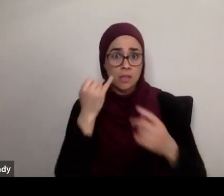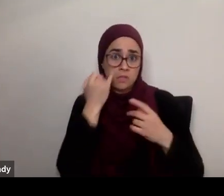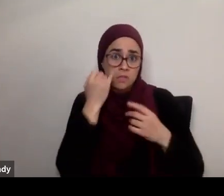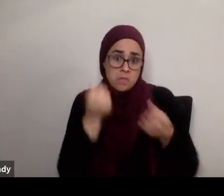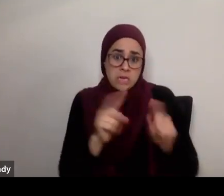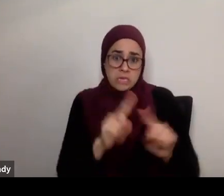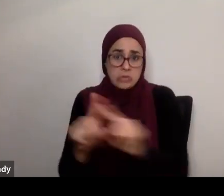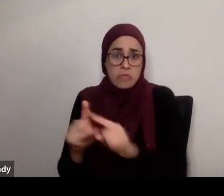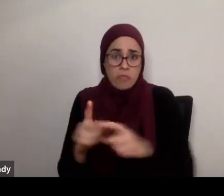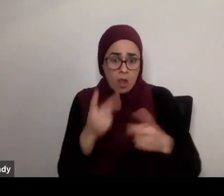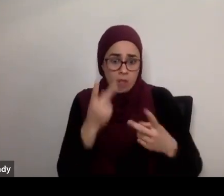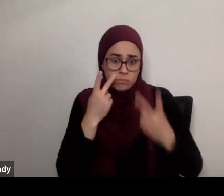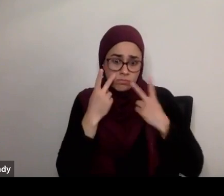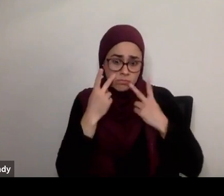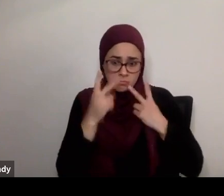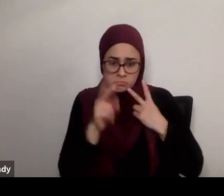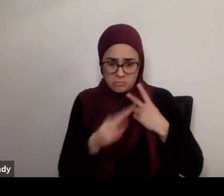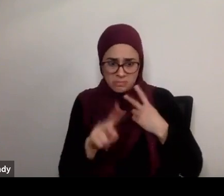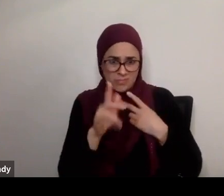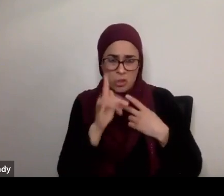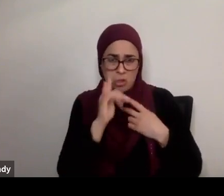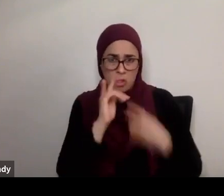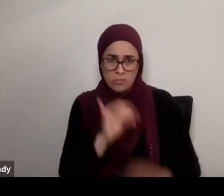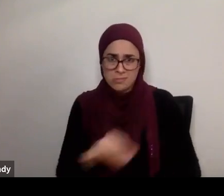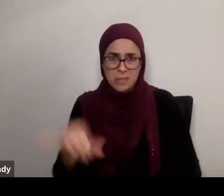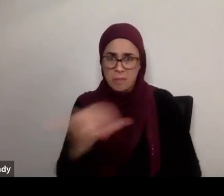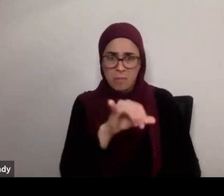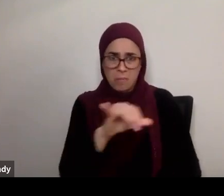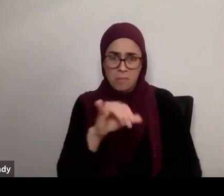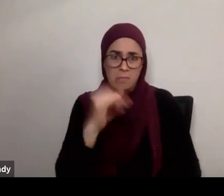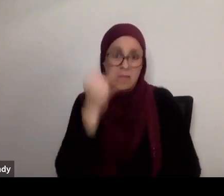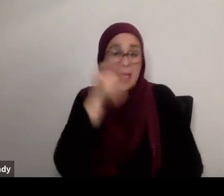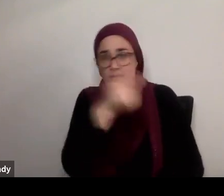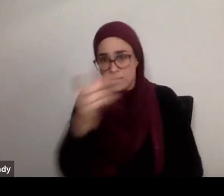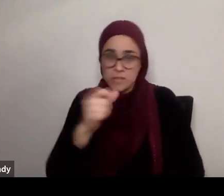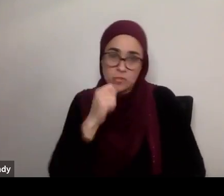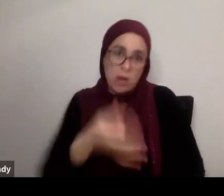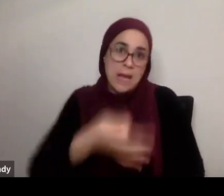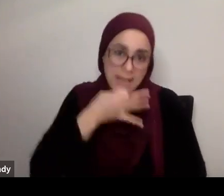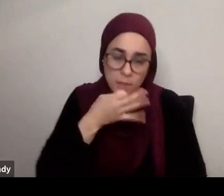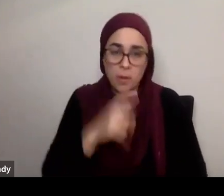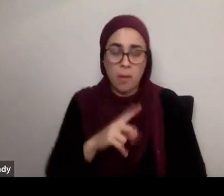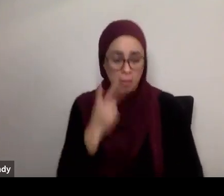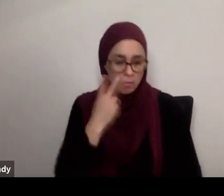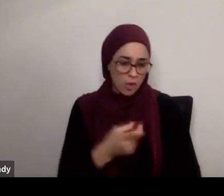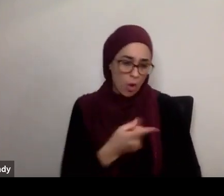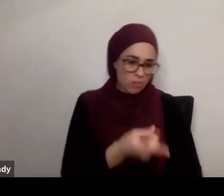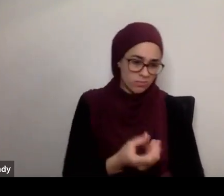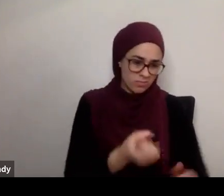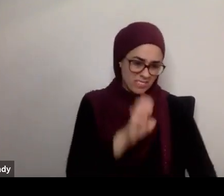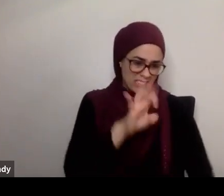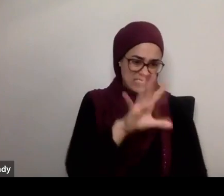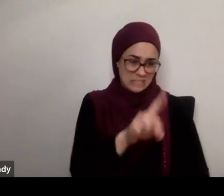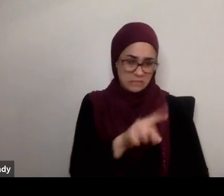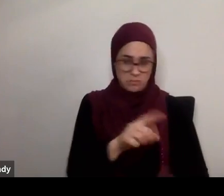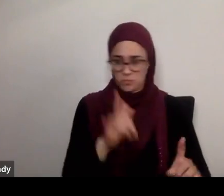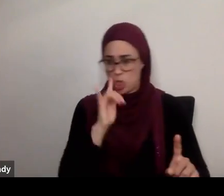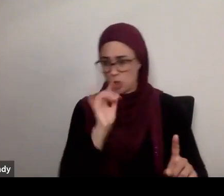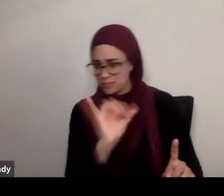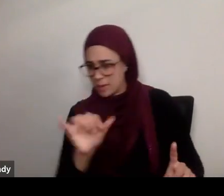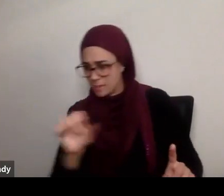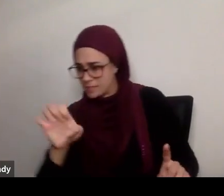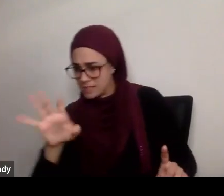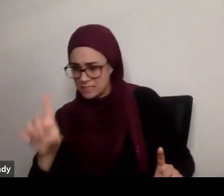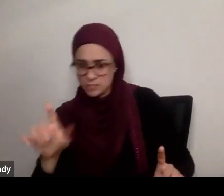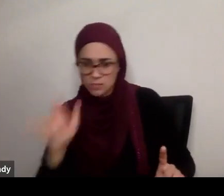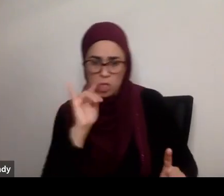you wouldn't be able to guess, okay, this seed is going to, for an untrained eye, this seed is going to grow into this specific tree, that seed is going to grow into that specific tree. So Allah subhanahu